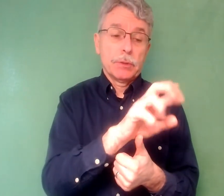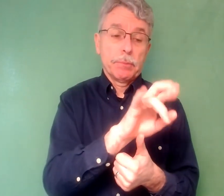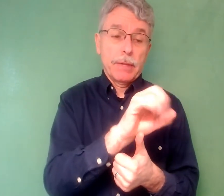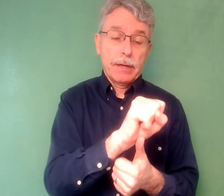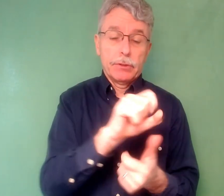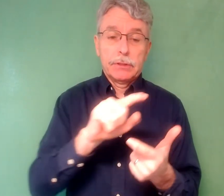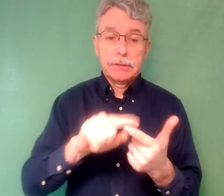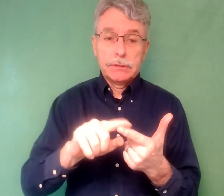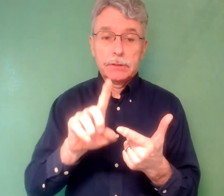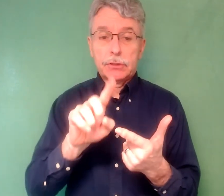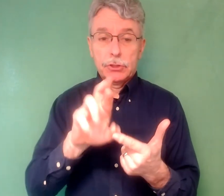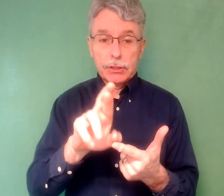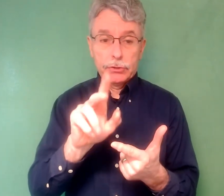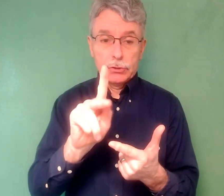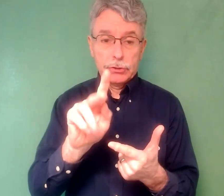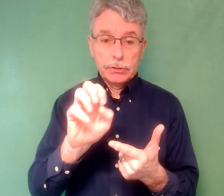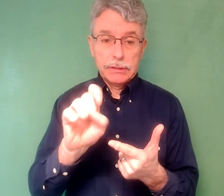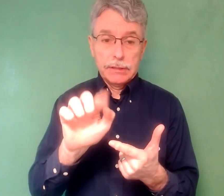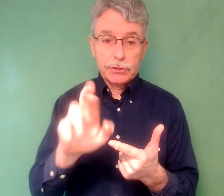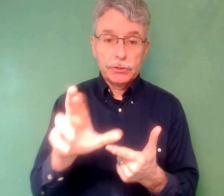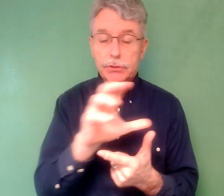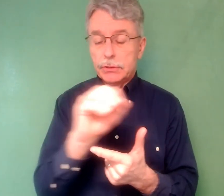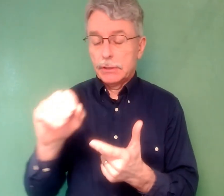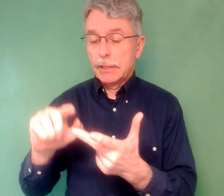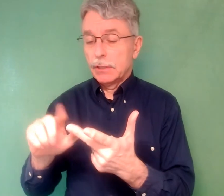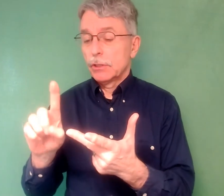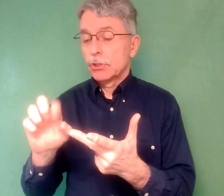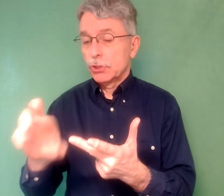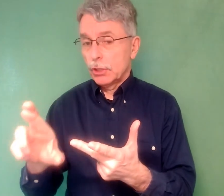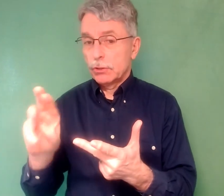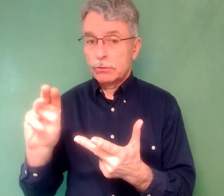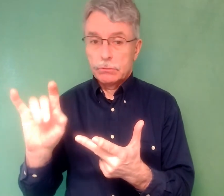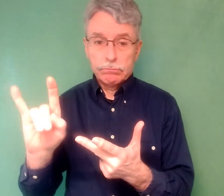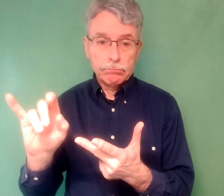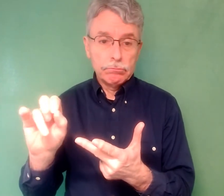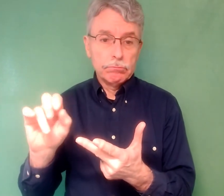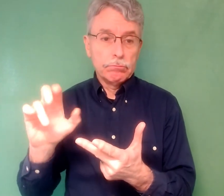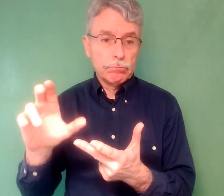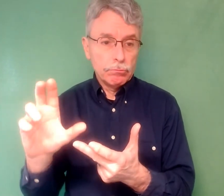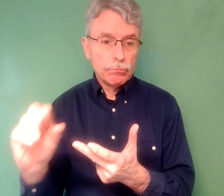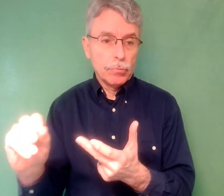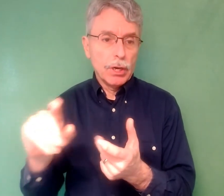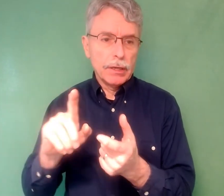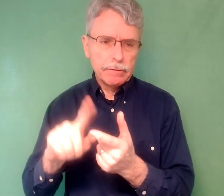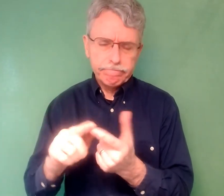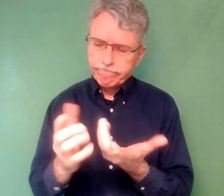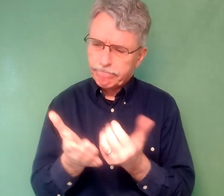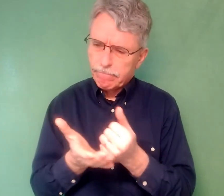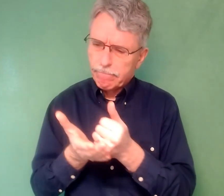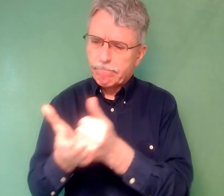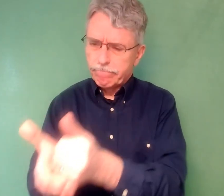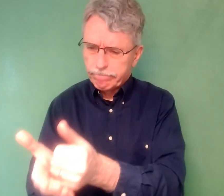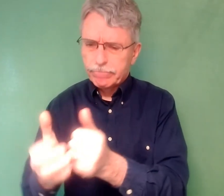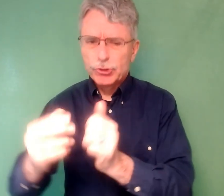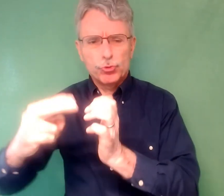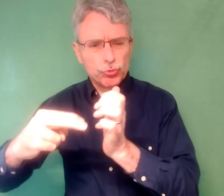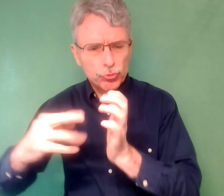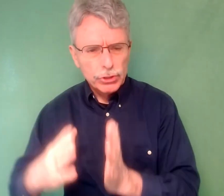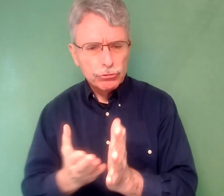caused hearing loss impacted individuals and society, medically, socially, and economically. As much